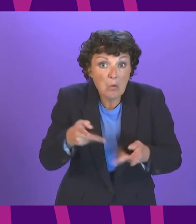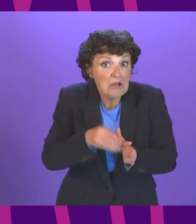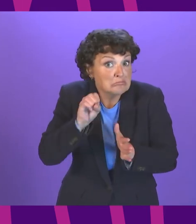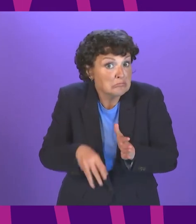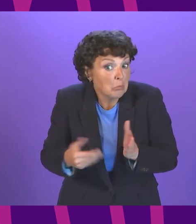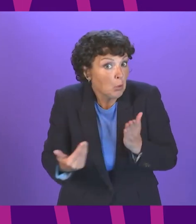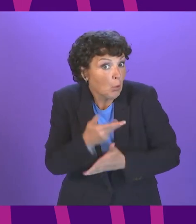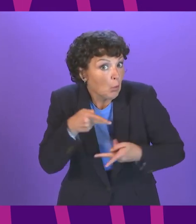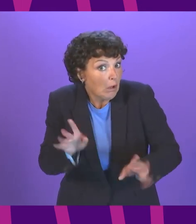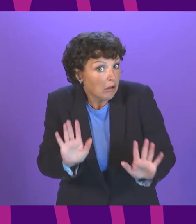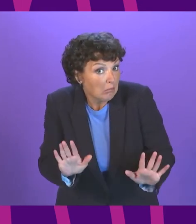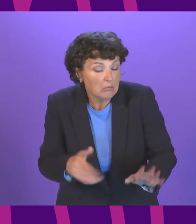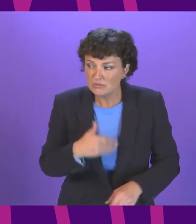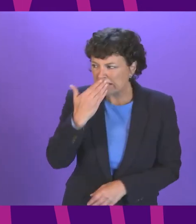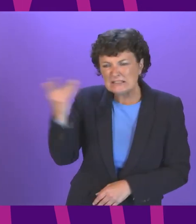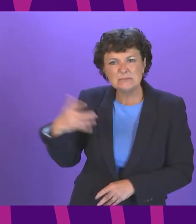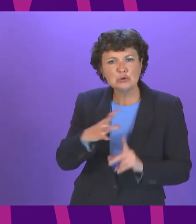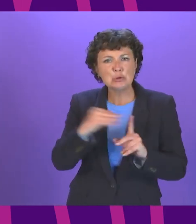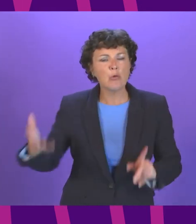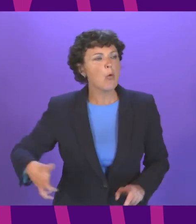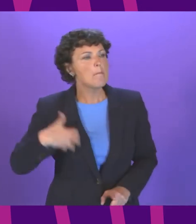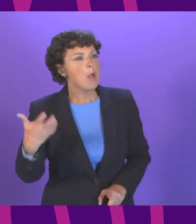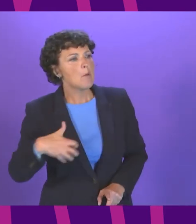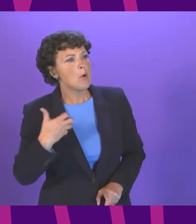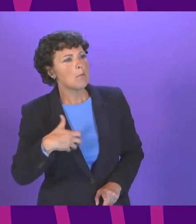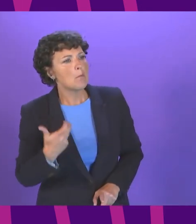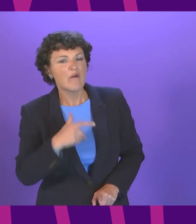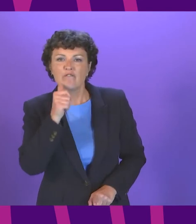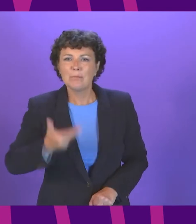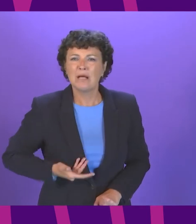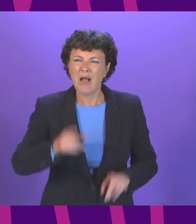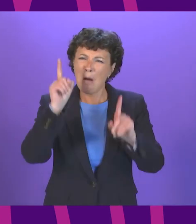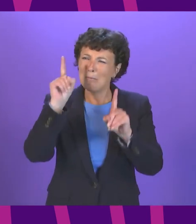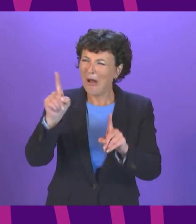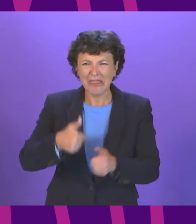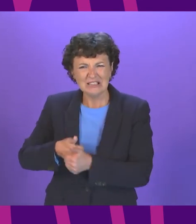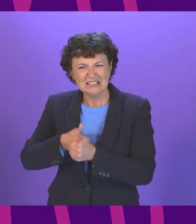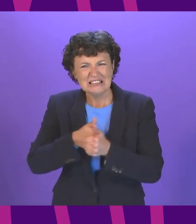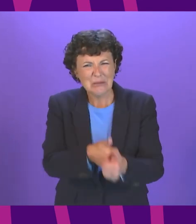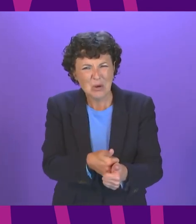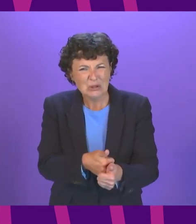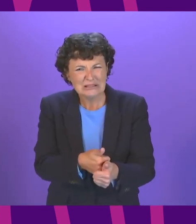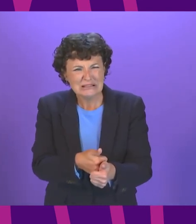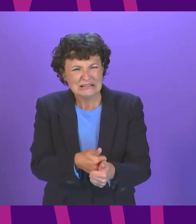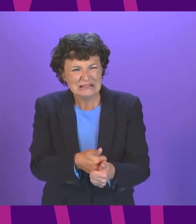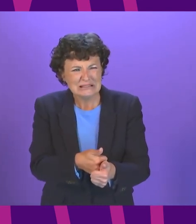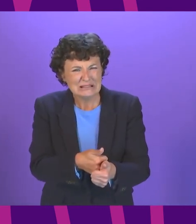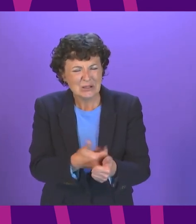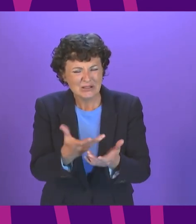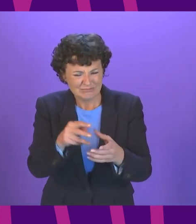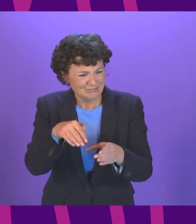complain about support for business yet yet they supported the BRICS withdrawal in the middle in the middle of the pandemic